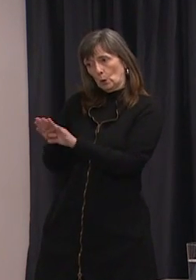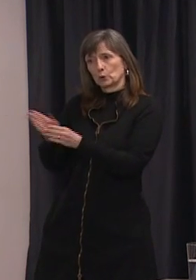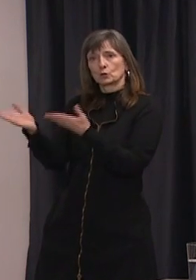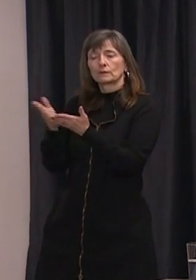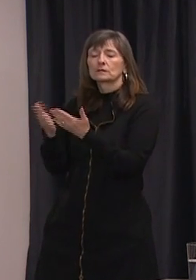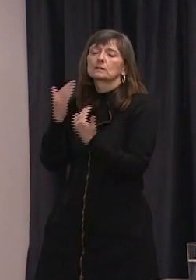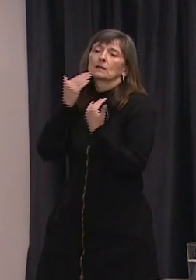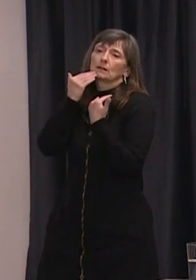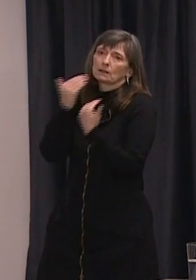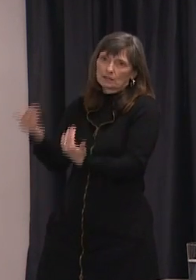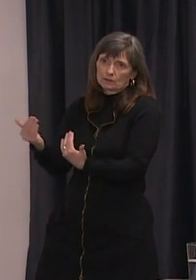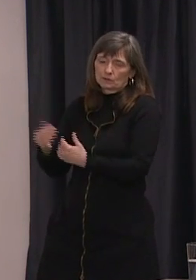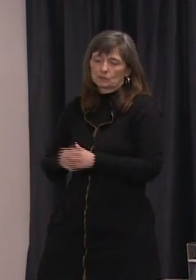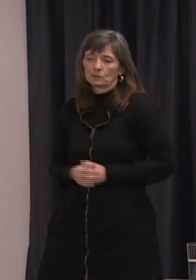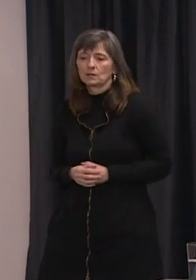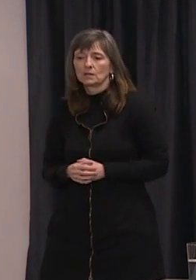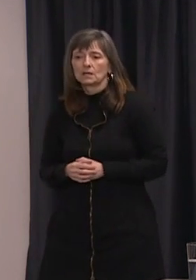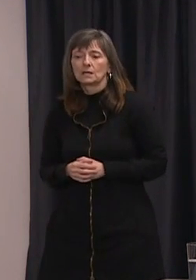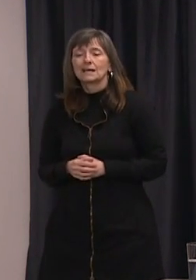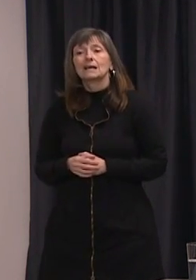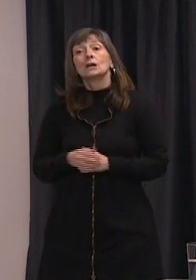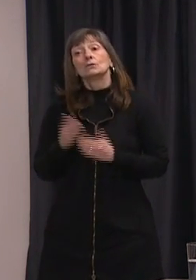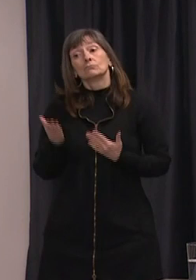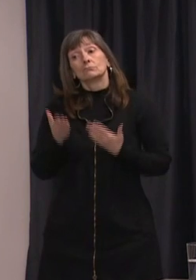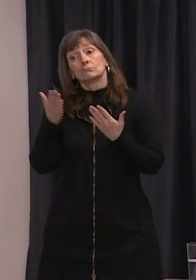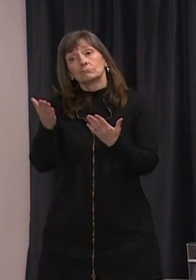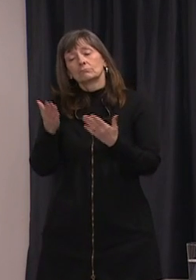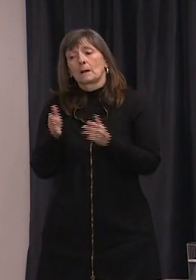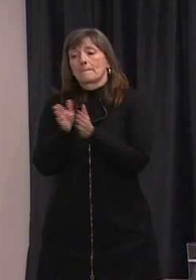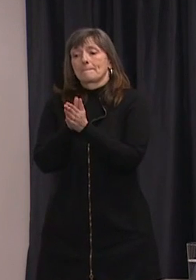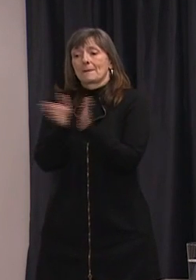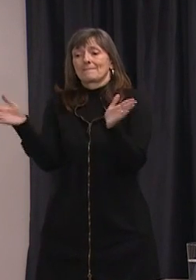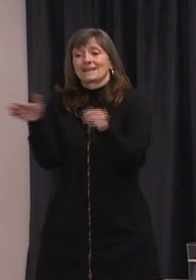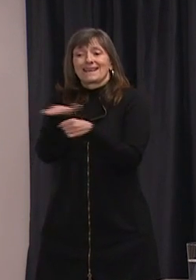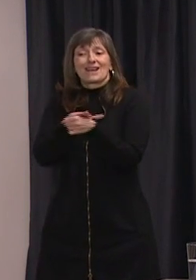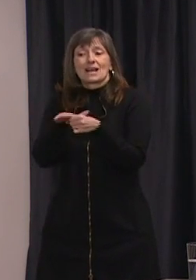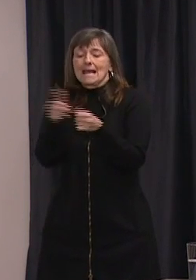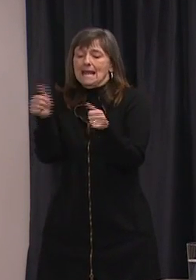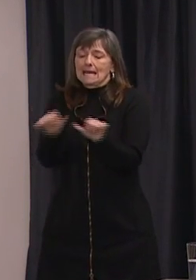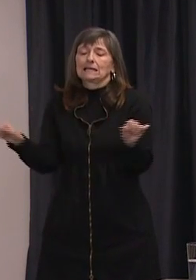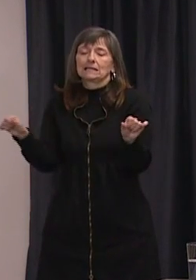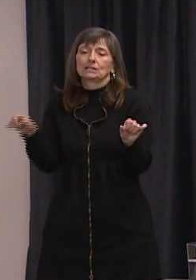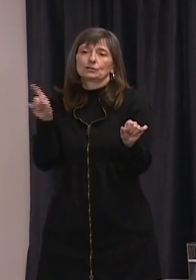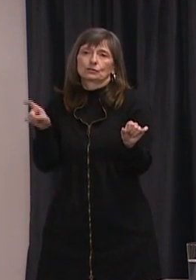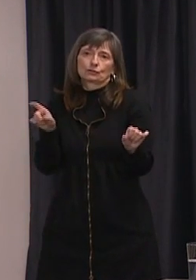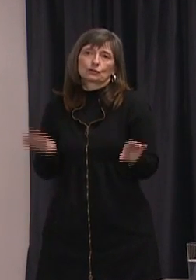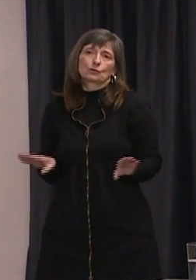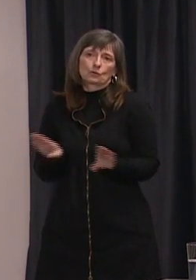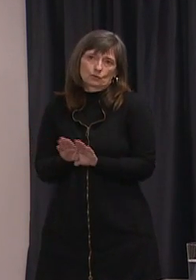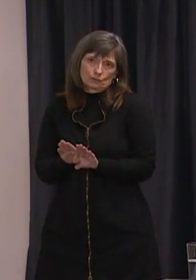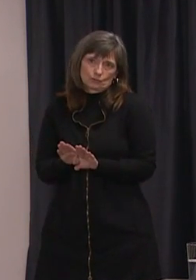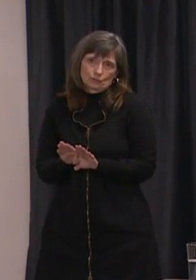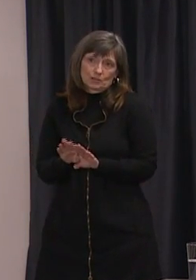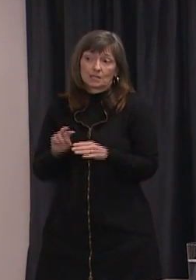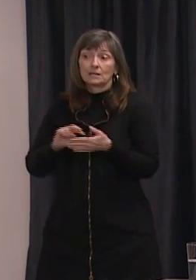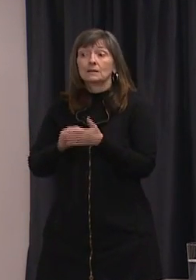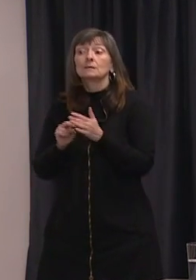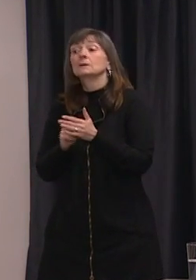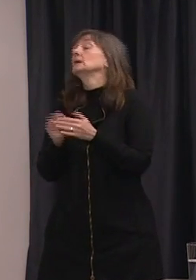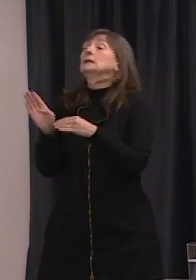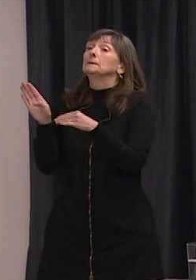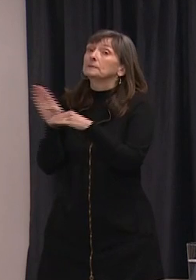Our recommendation is that public spaces should be closed. This would include businesses